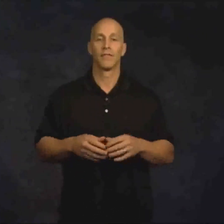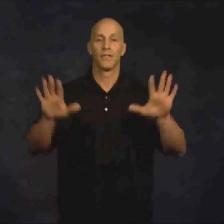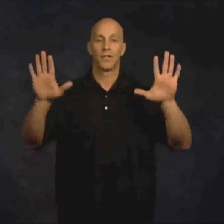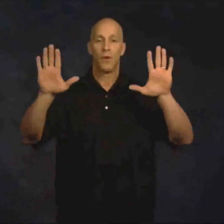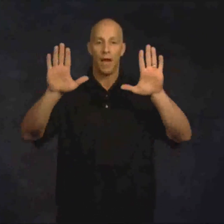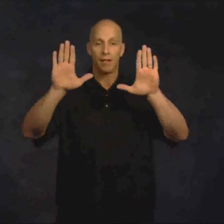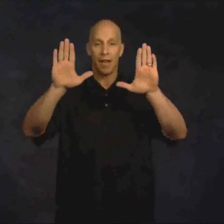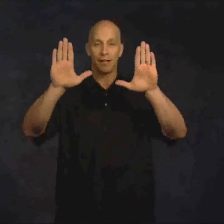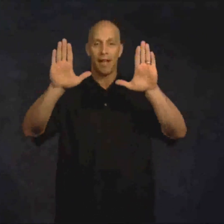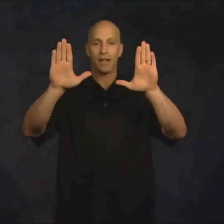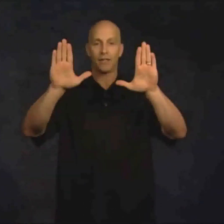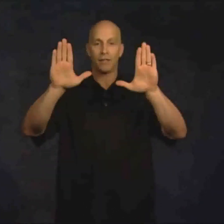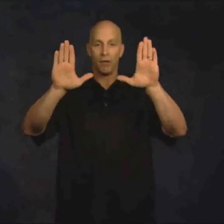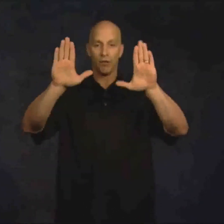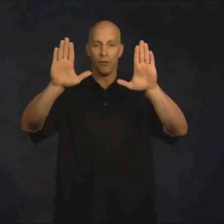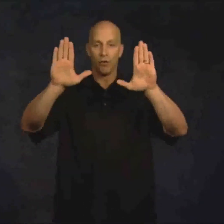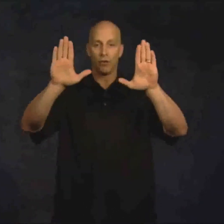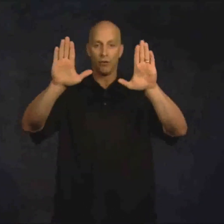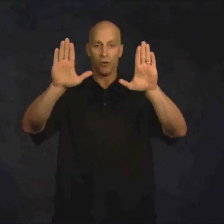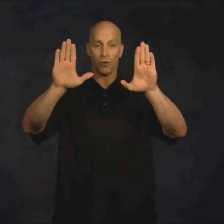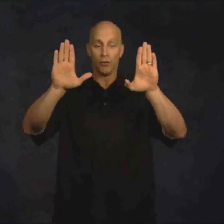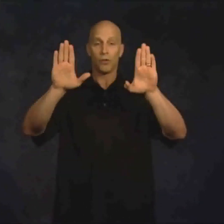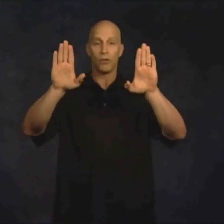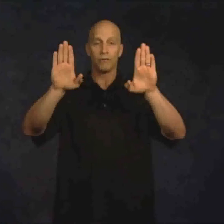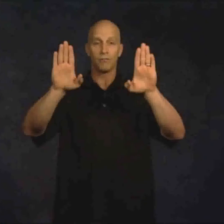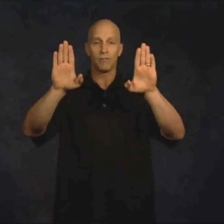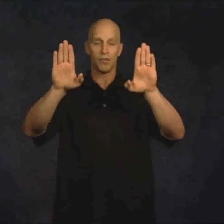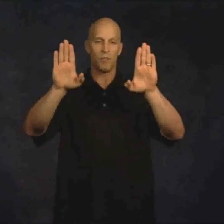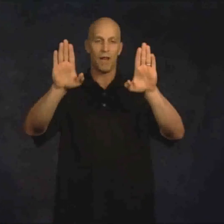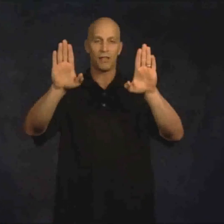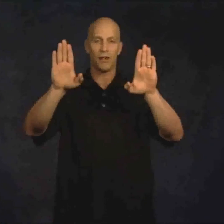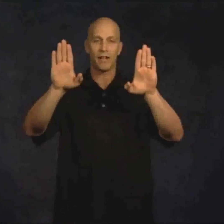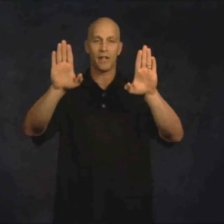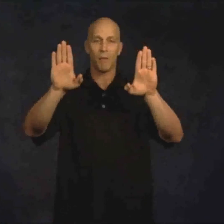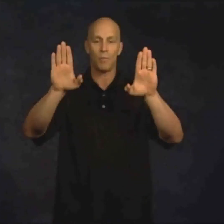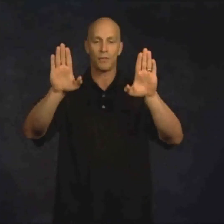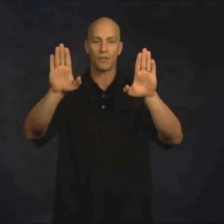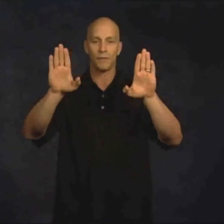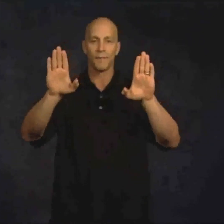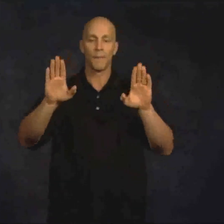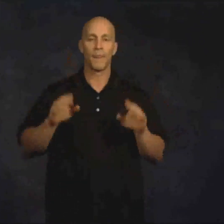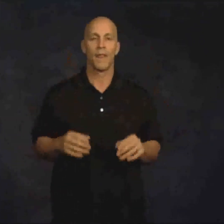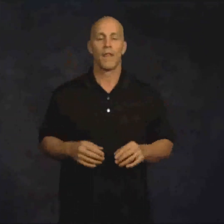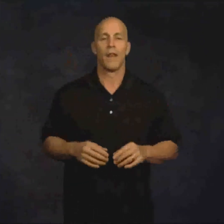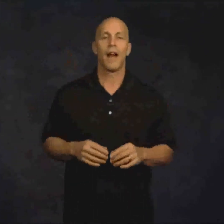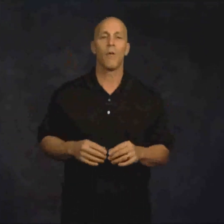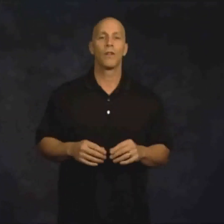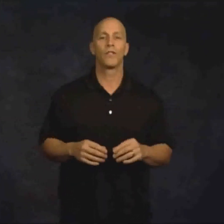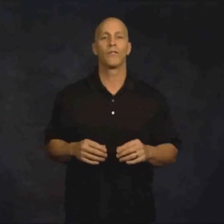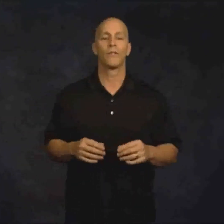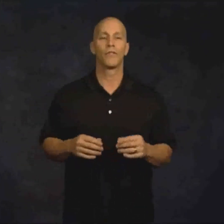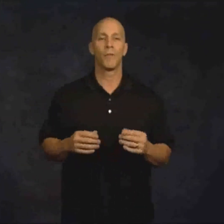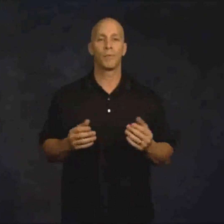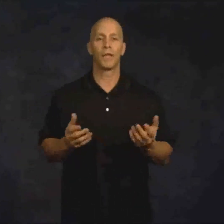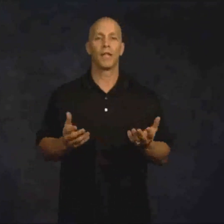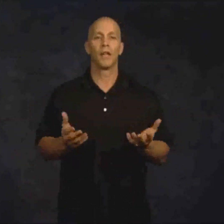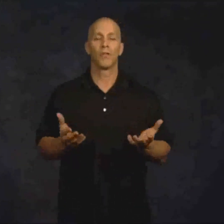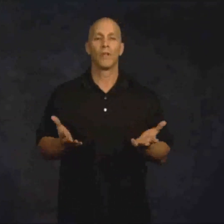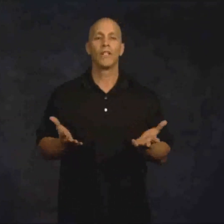So X-X-X means you're neutral, neutral, neutral. So you're basically your anatomical position. And now I want you to simply reach